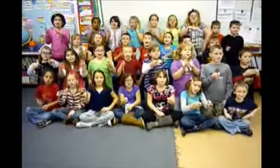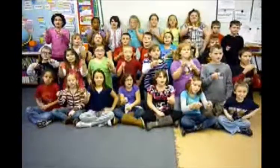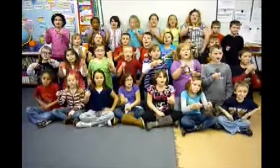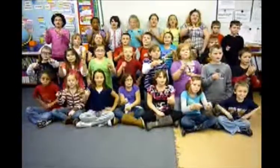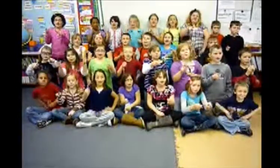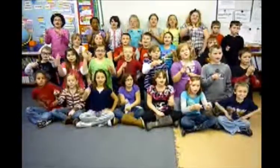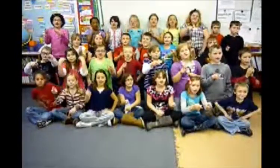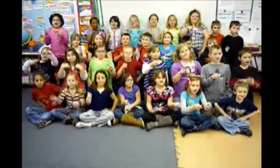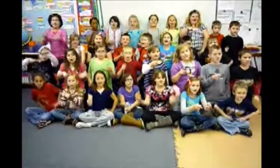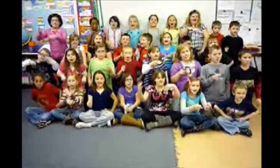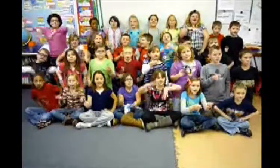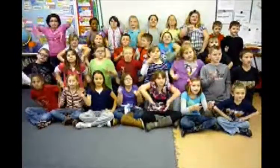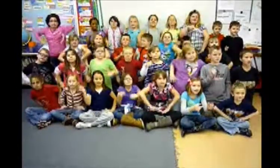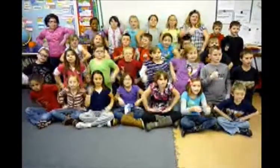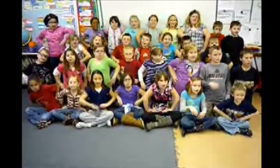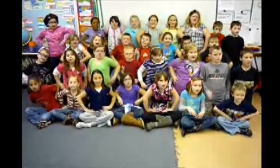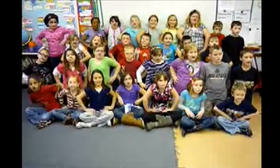my brand and how it's done